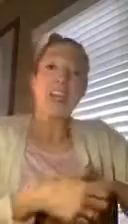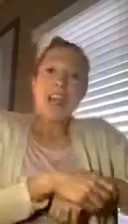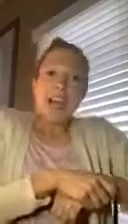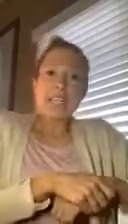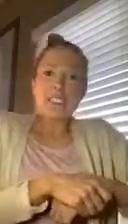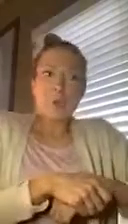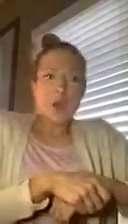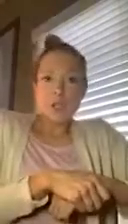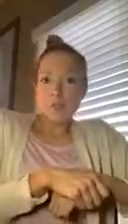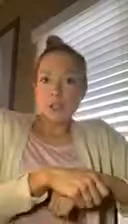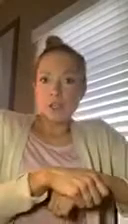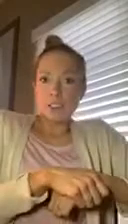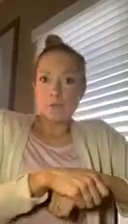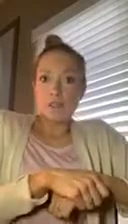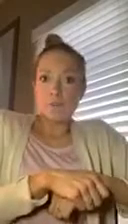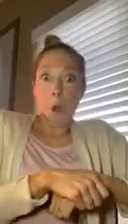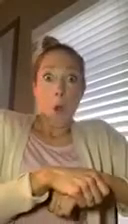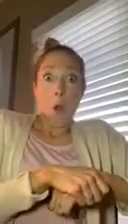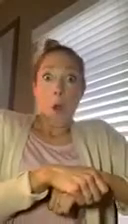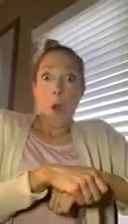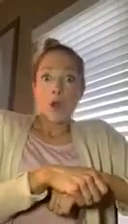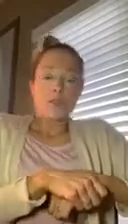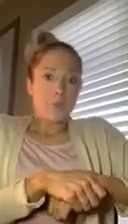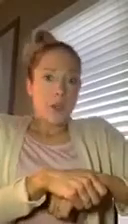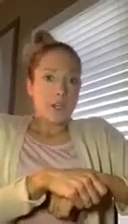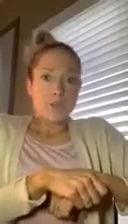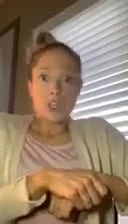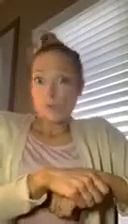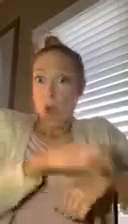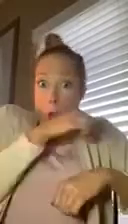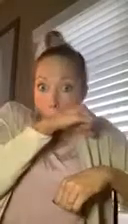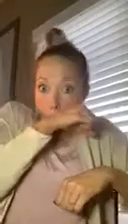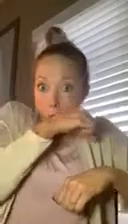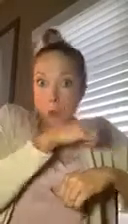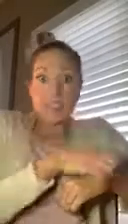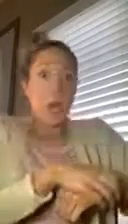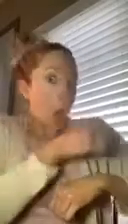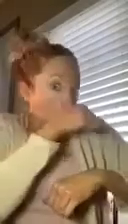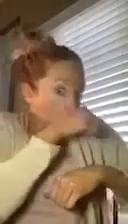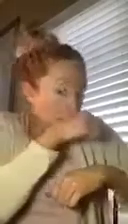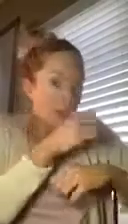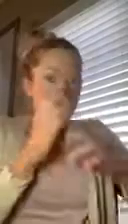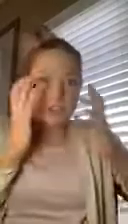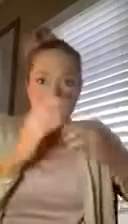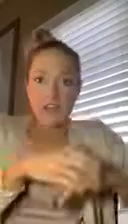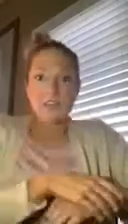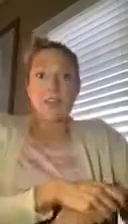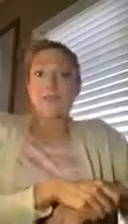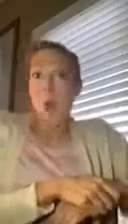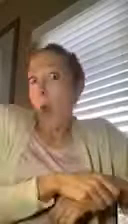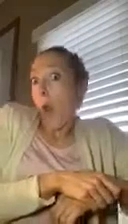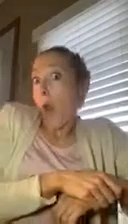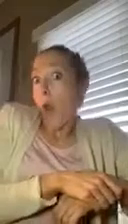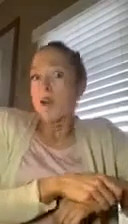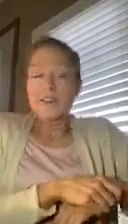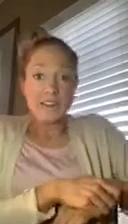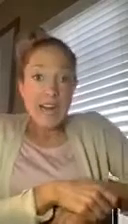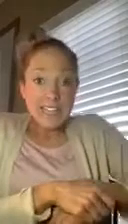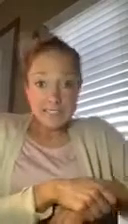And he's like, why do you keep accusing me? Why do keep accusing me? I don't know where it's at. Covering his face. Like, that is his